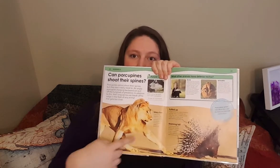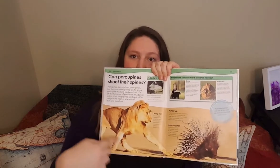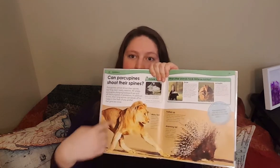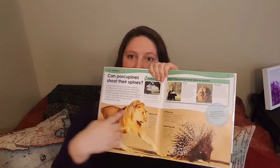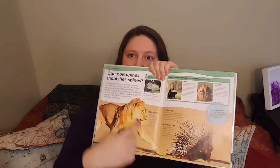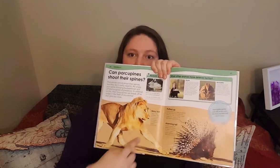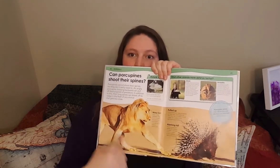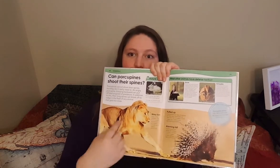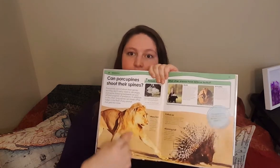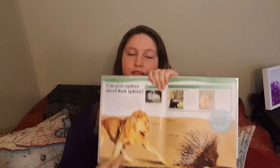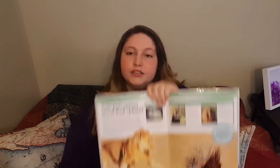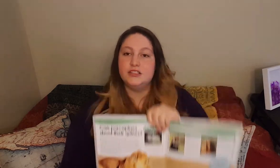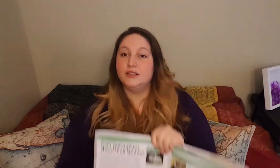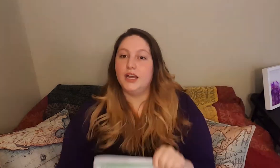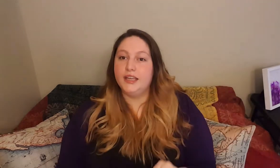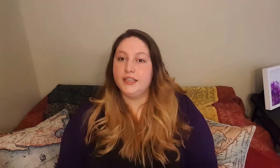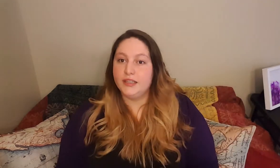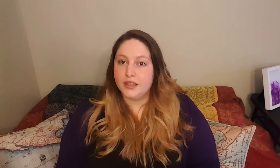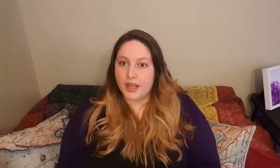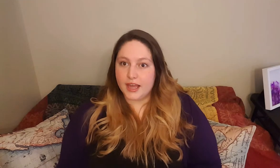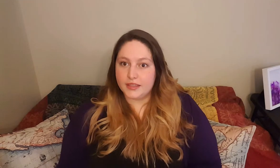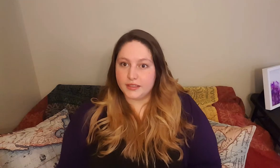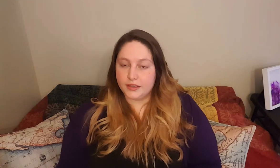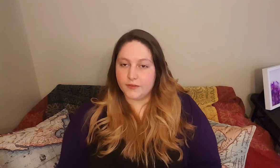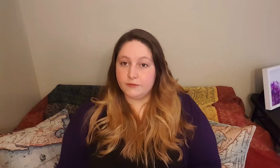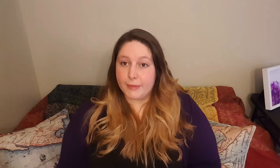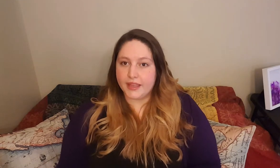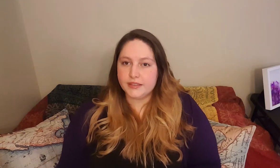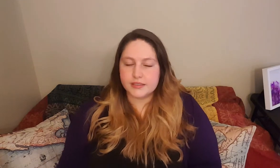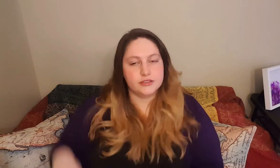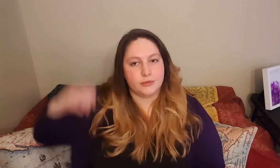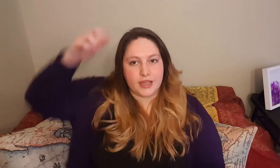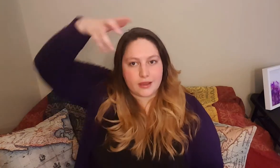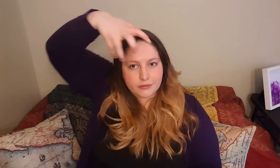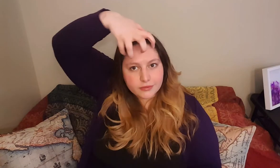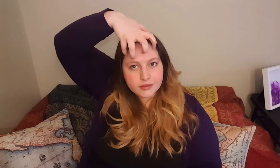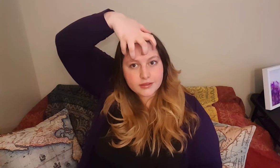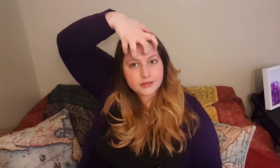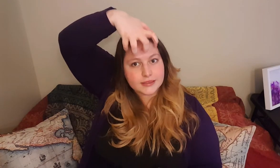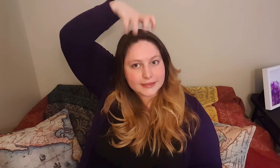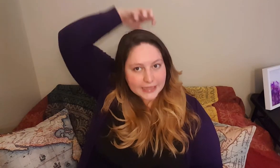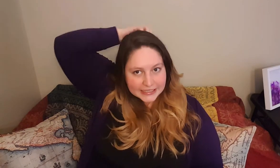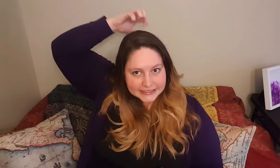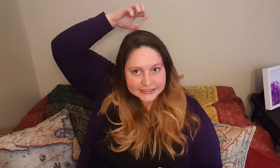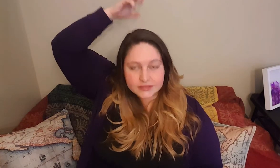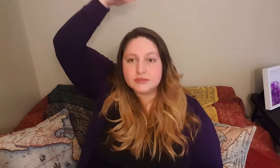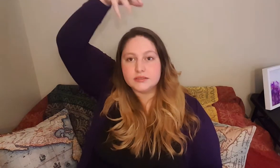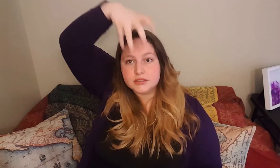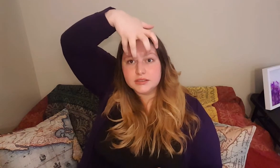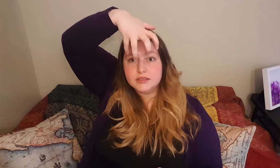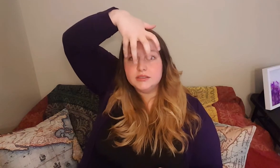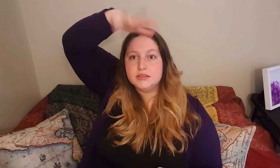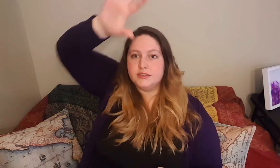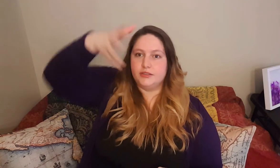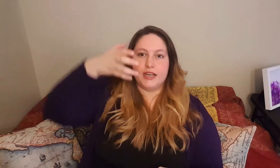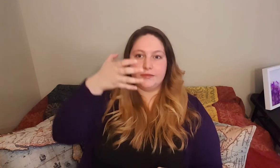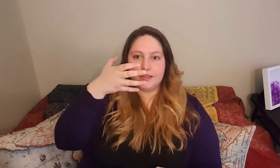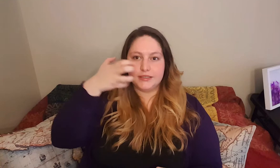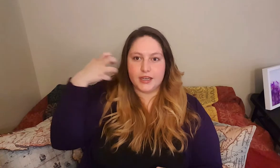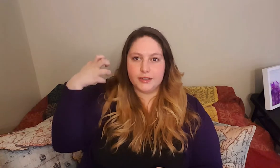lion. Lion. So lion. Lion. think of manes. we have lion. So kind of like the tiger